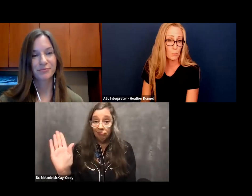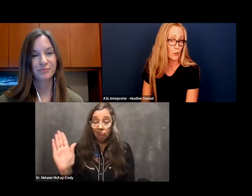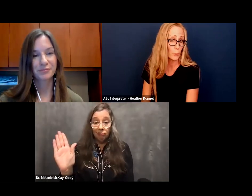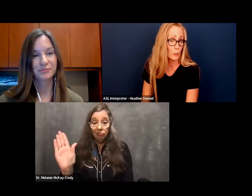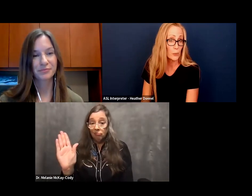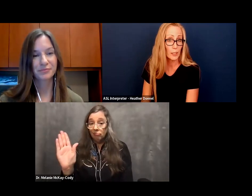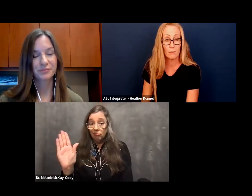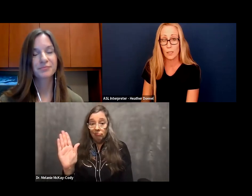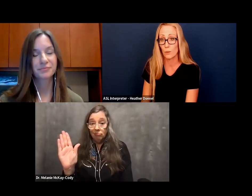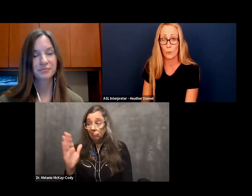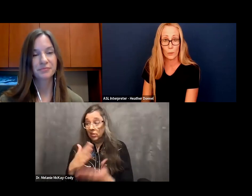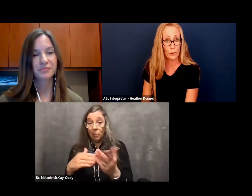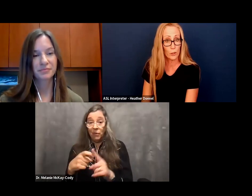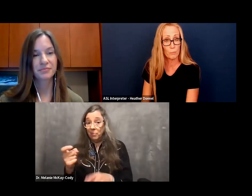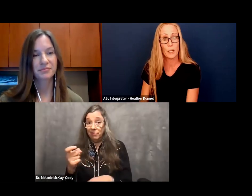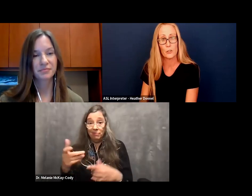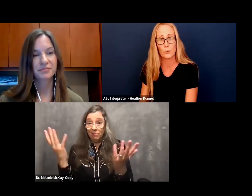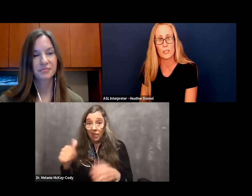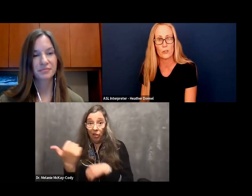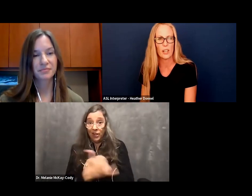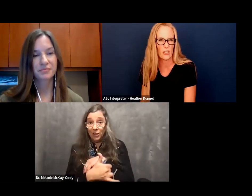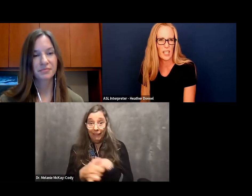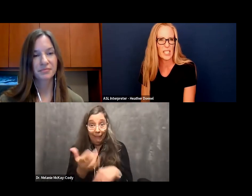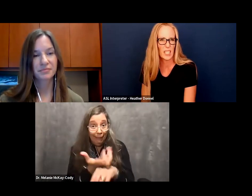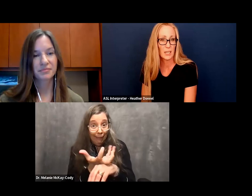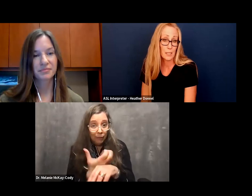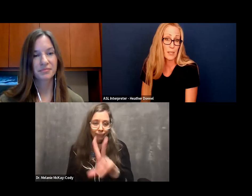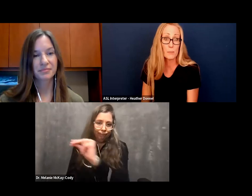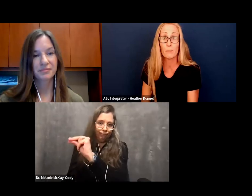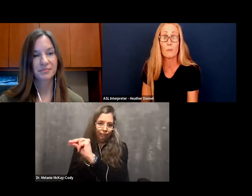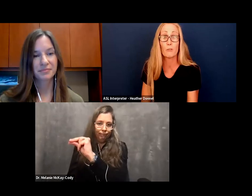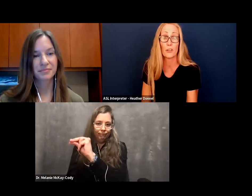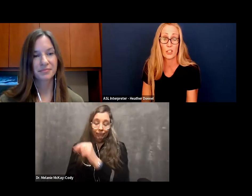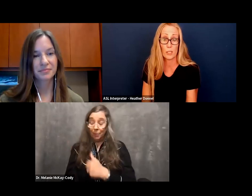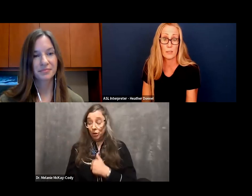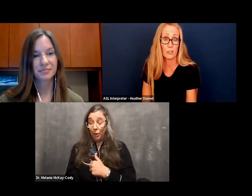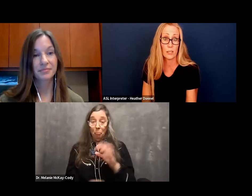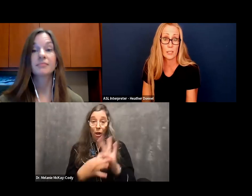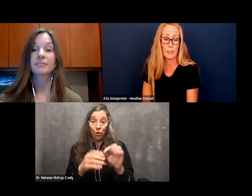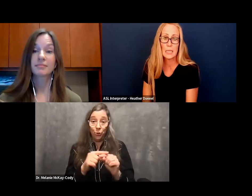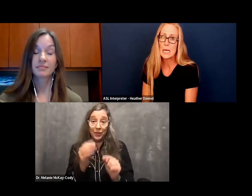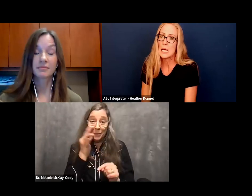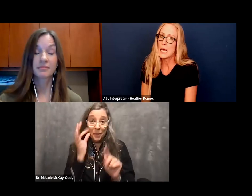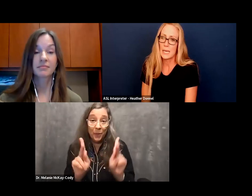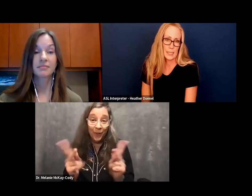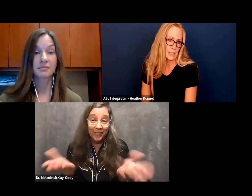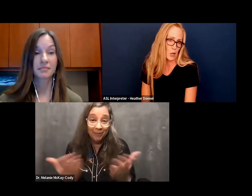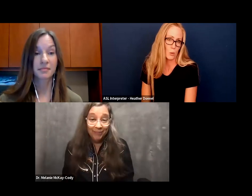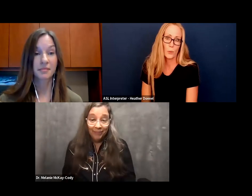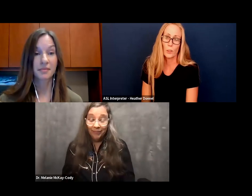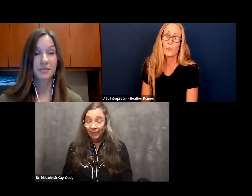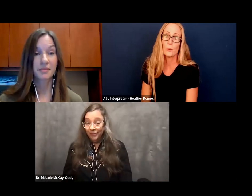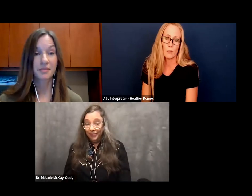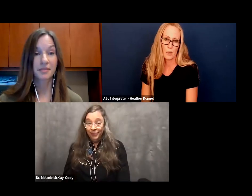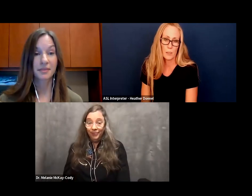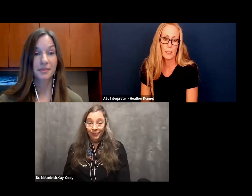no, you will not exploit the work we're doing. I will not work with you because your reasons are not authentic. Sometimes even people from other countries have reached out to me and I said,